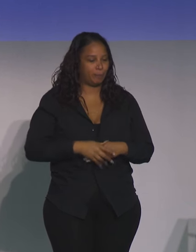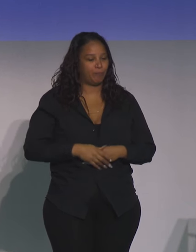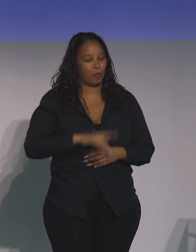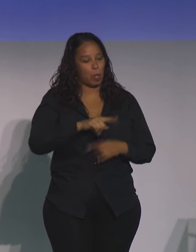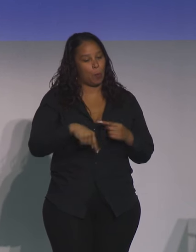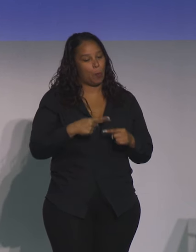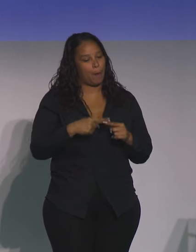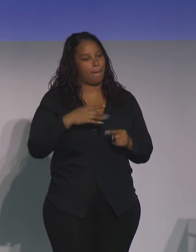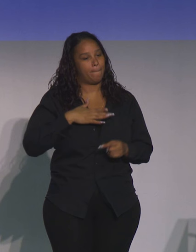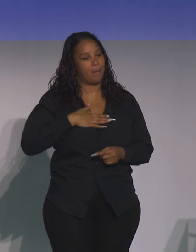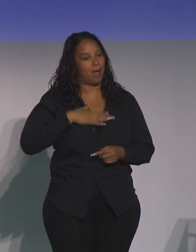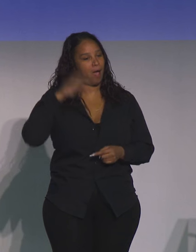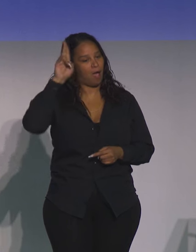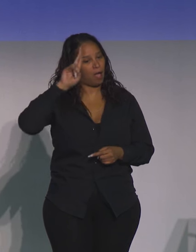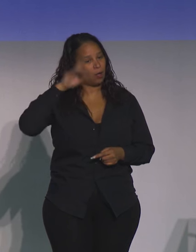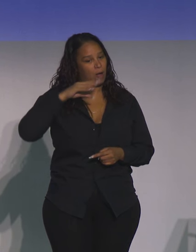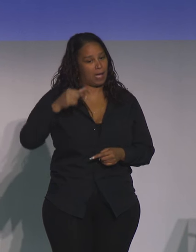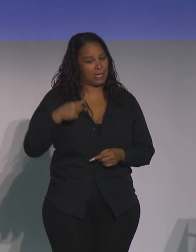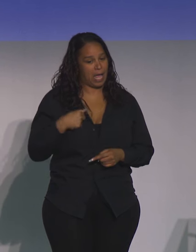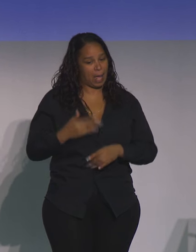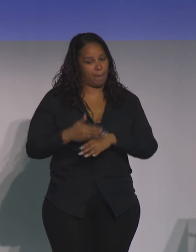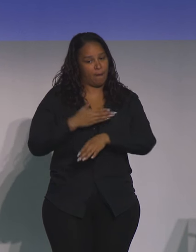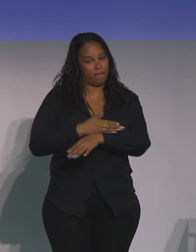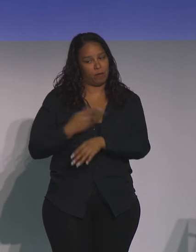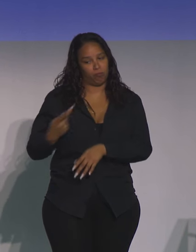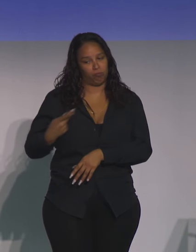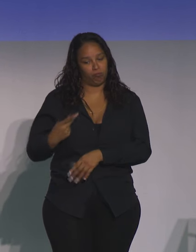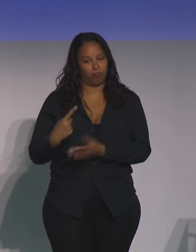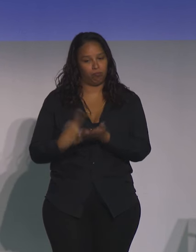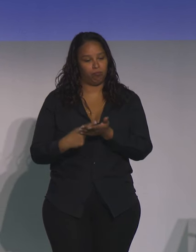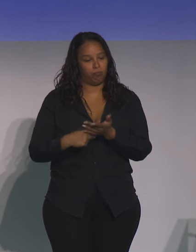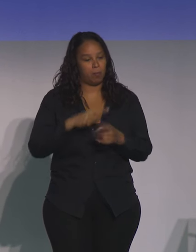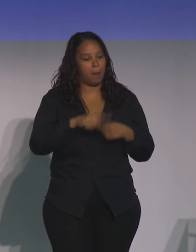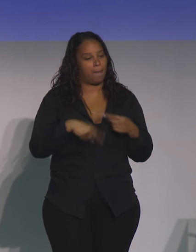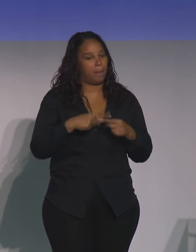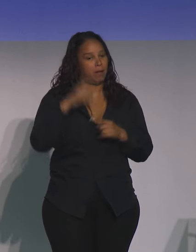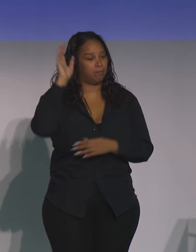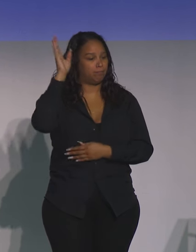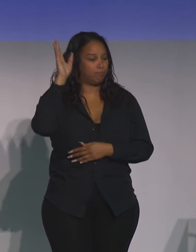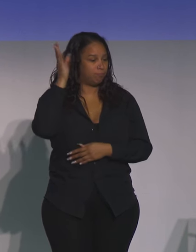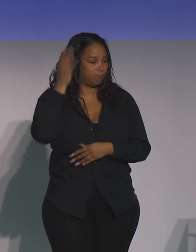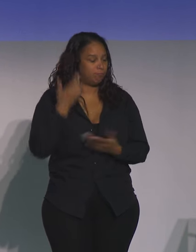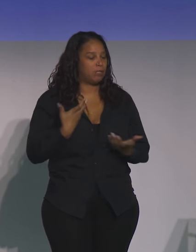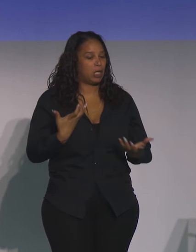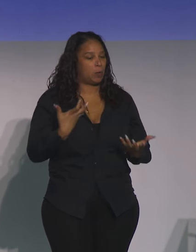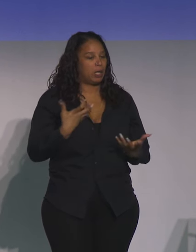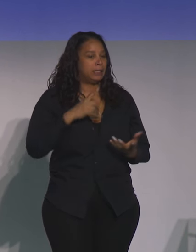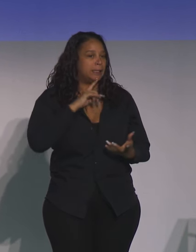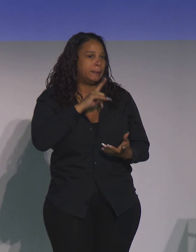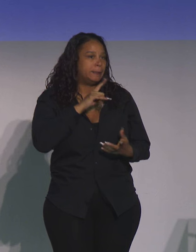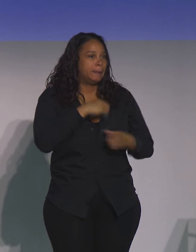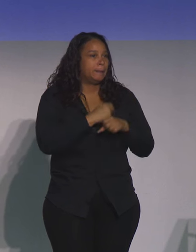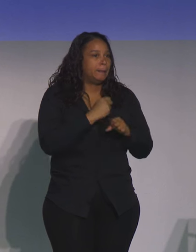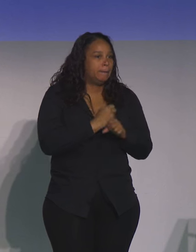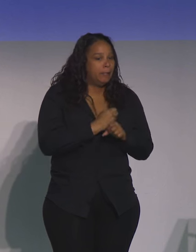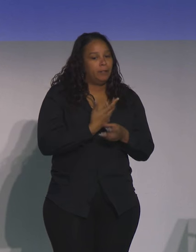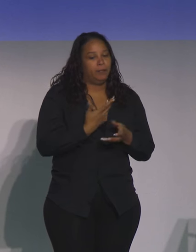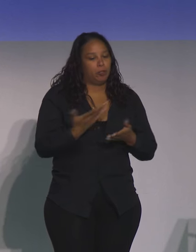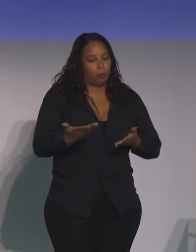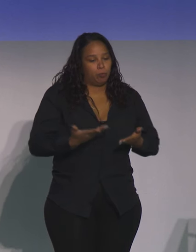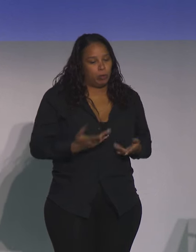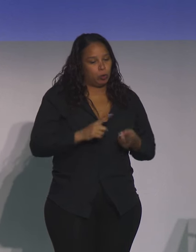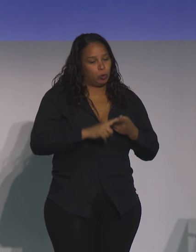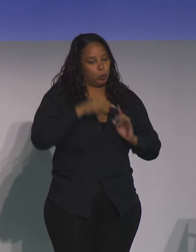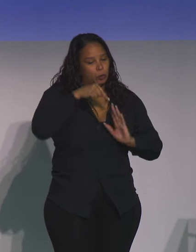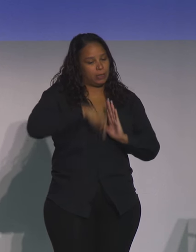uncle and I, before his passing, talked about this lectureship, he really wanted to make sure it was to bring to downstate